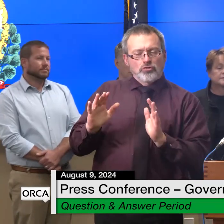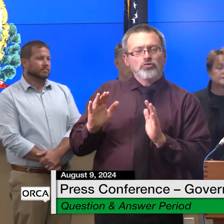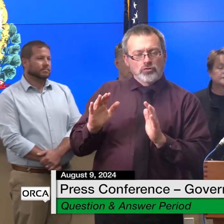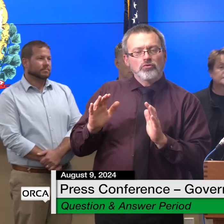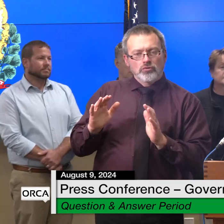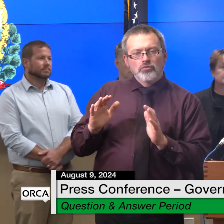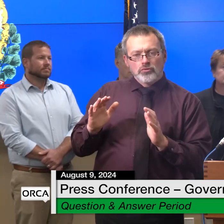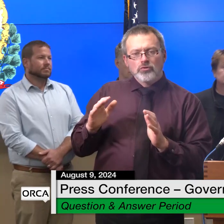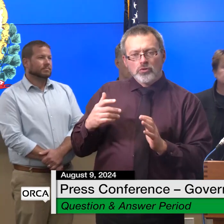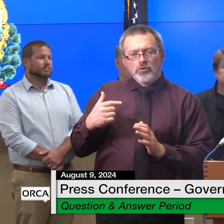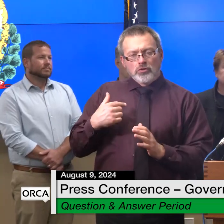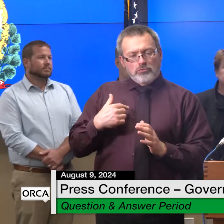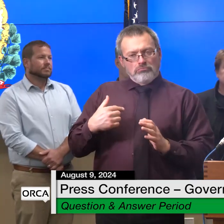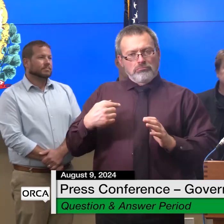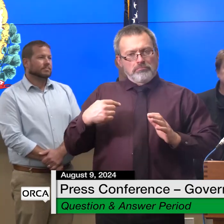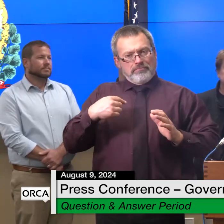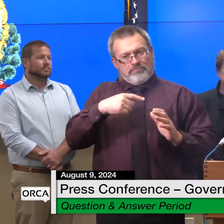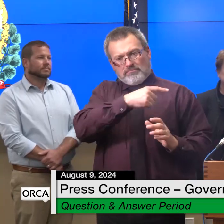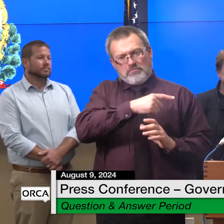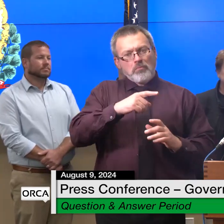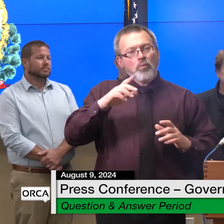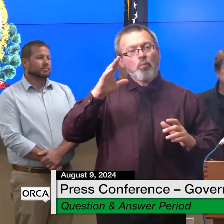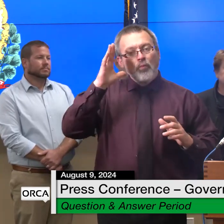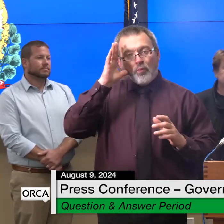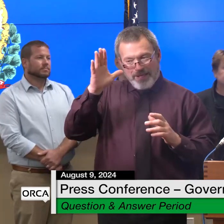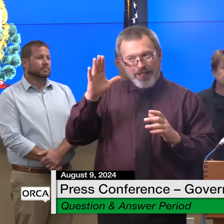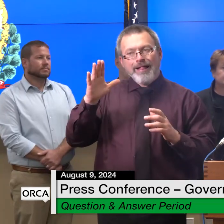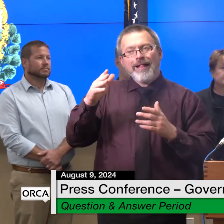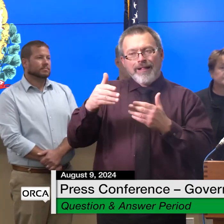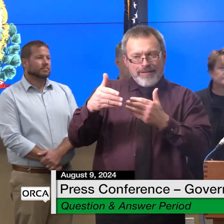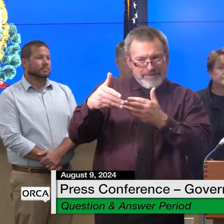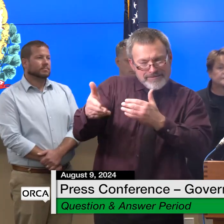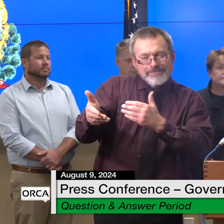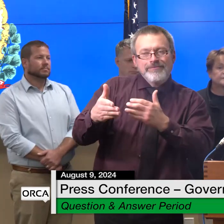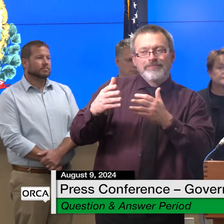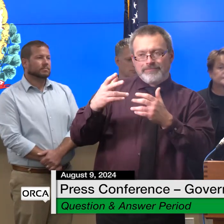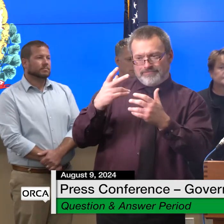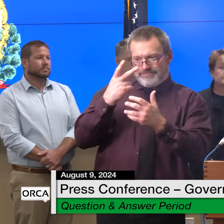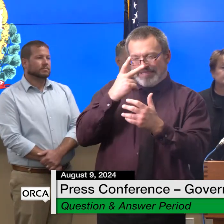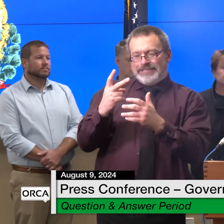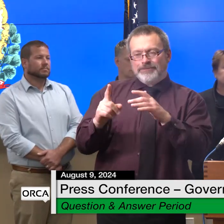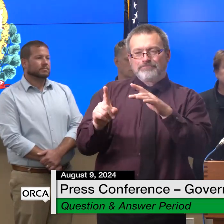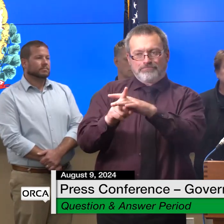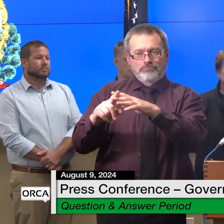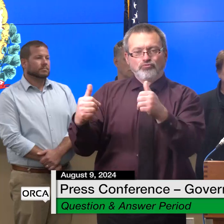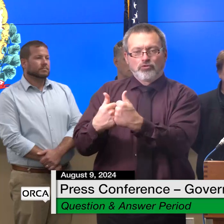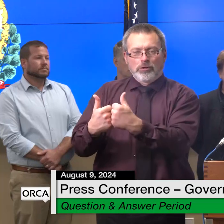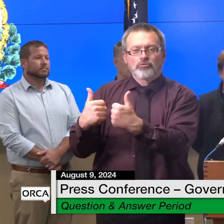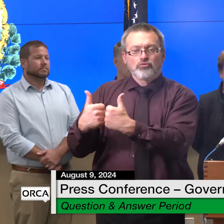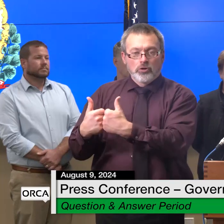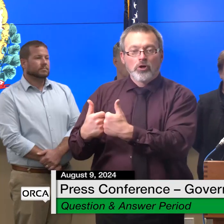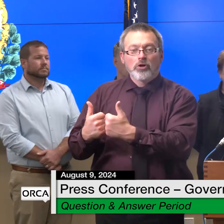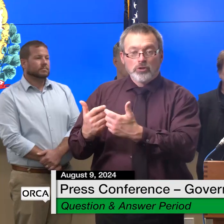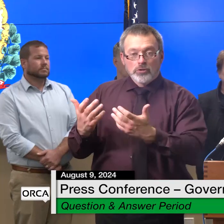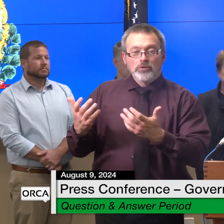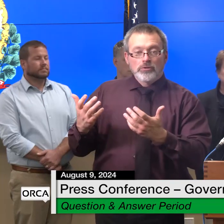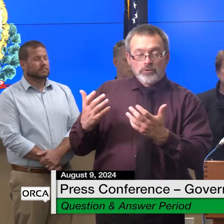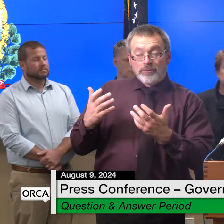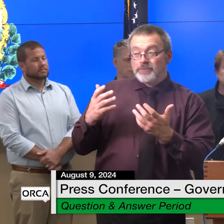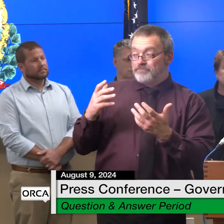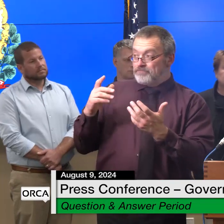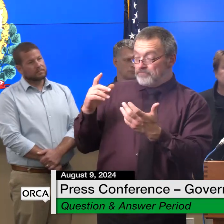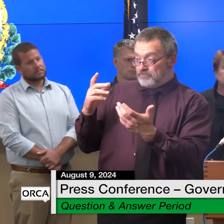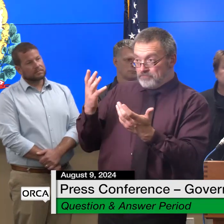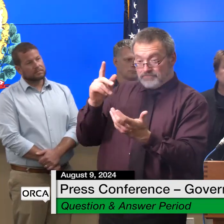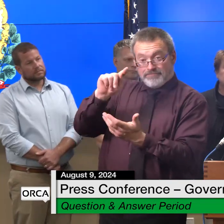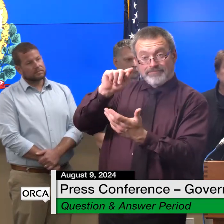we are going to have some challenges in the future that what we've seen in terms of revenues for the state